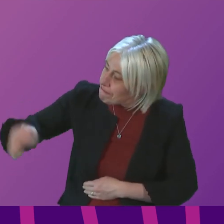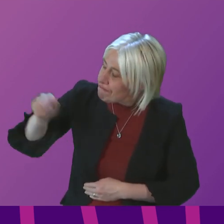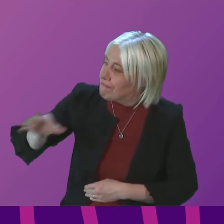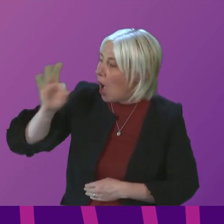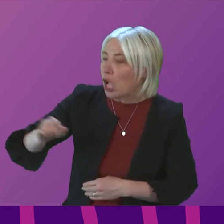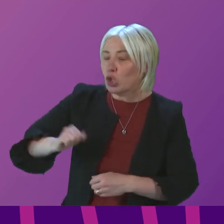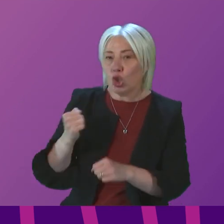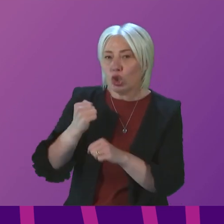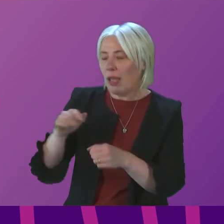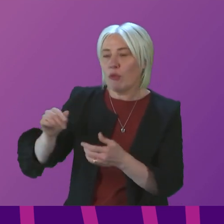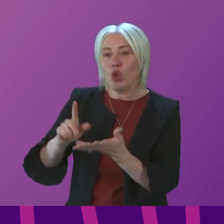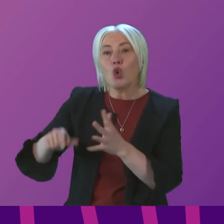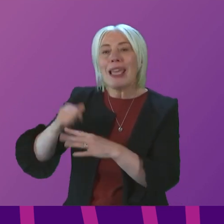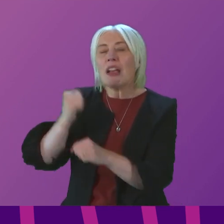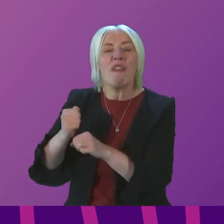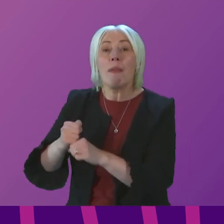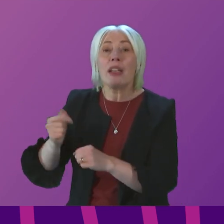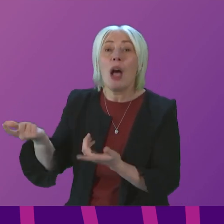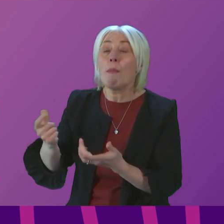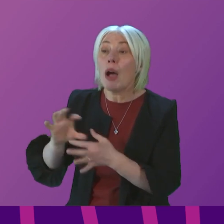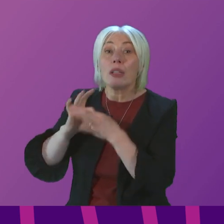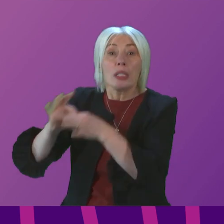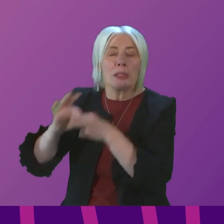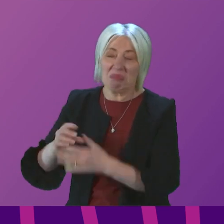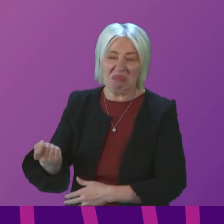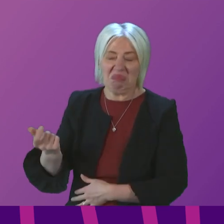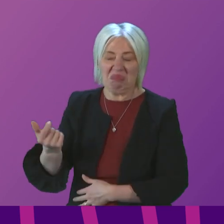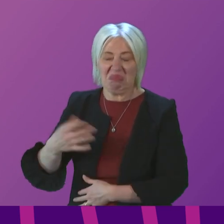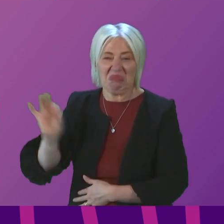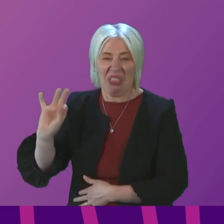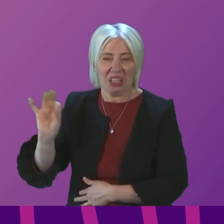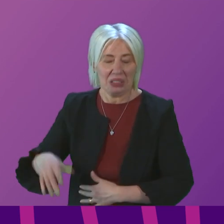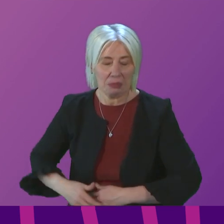shown, to date, no willingness to engage on these issues. Edward Mungton.